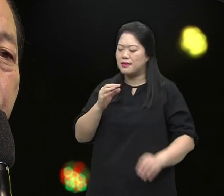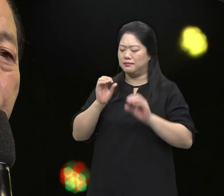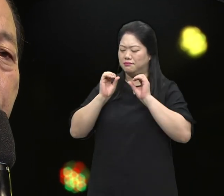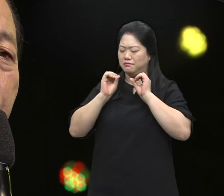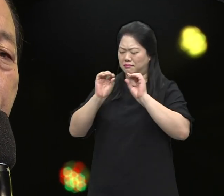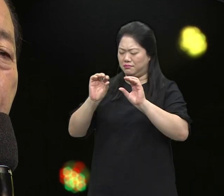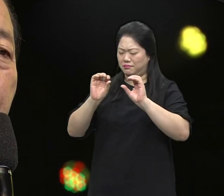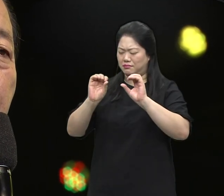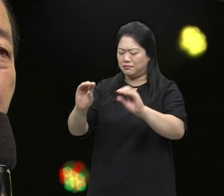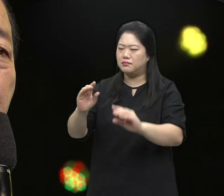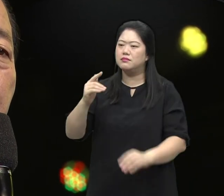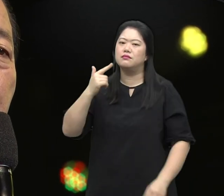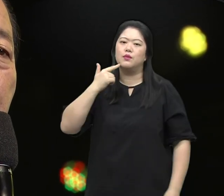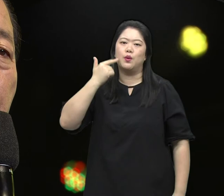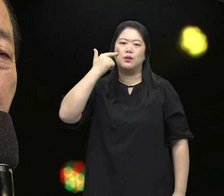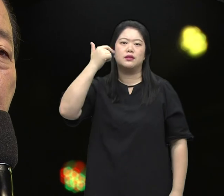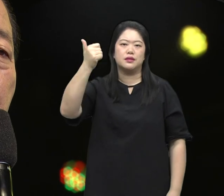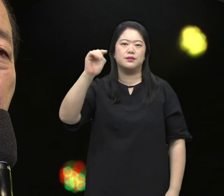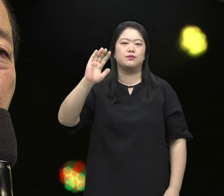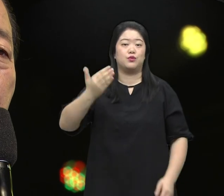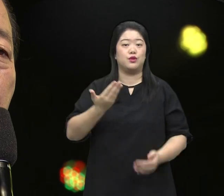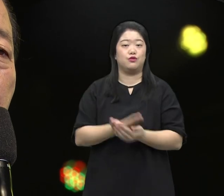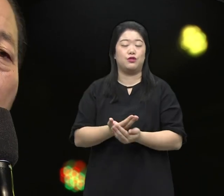help me to be a pastor that proclaims only the gospel